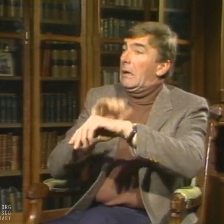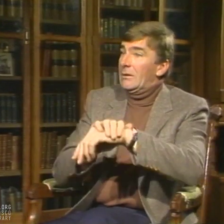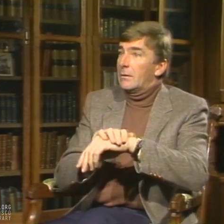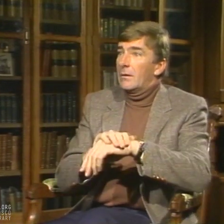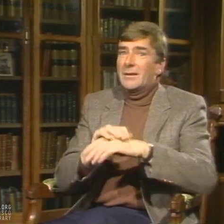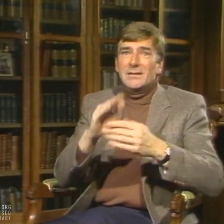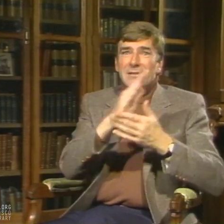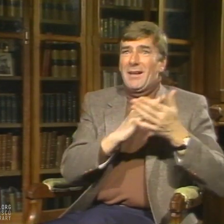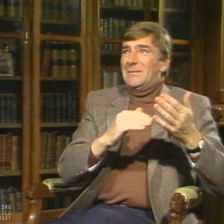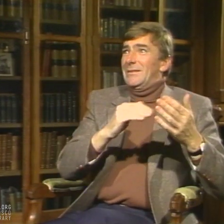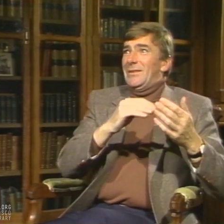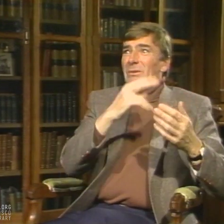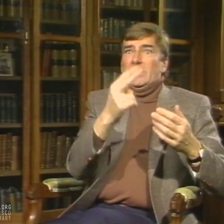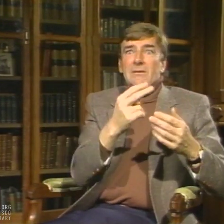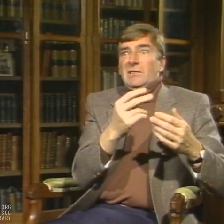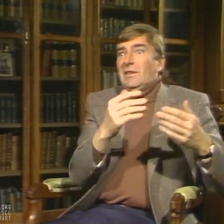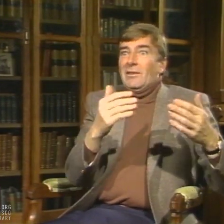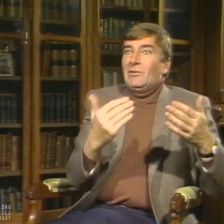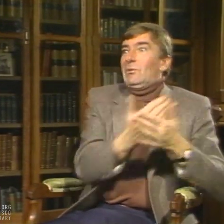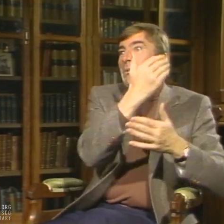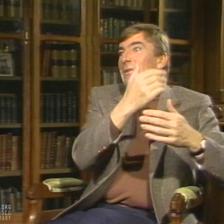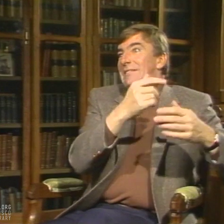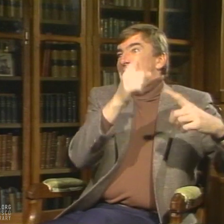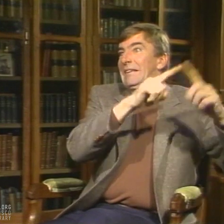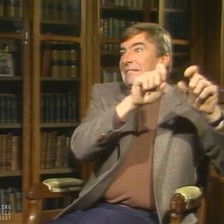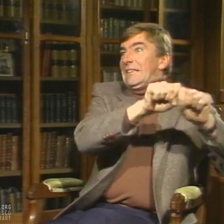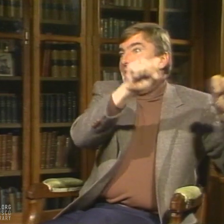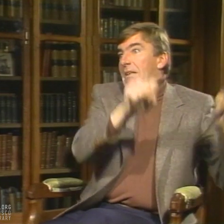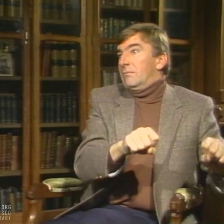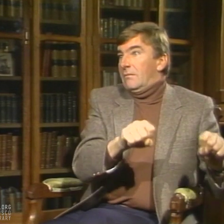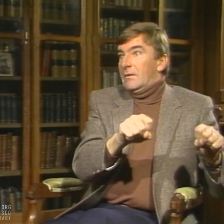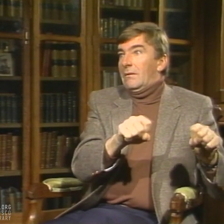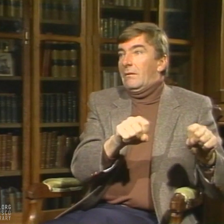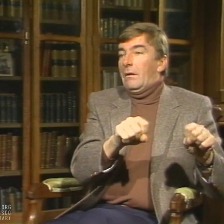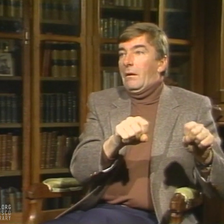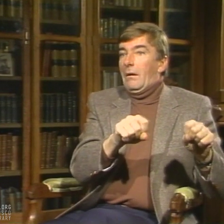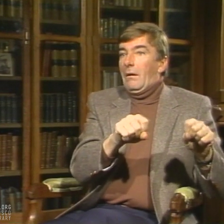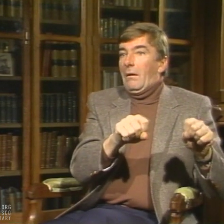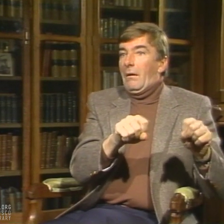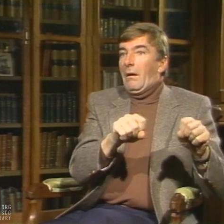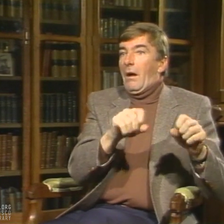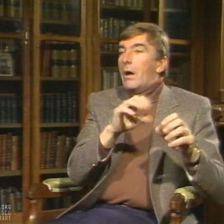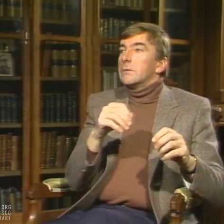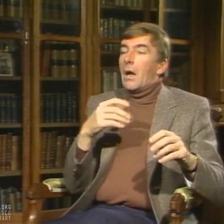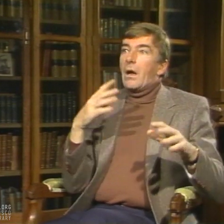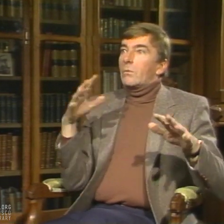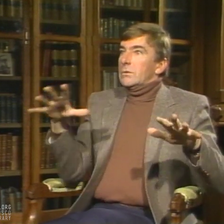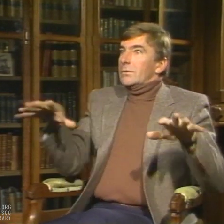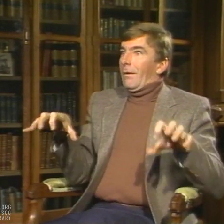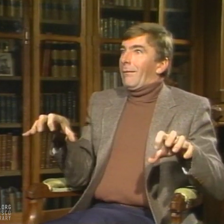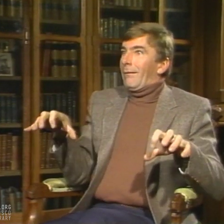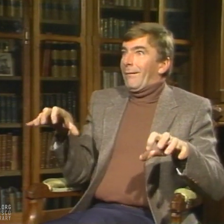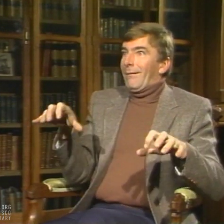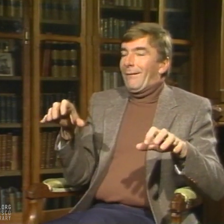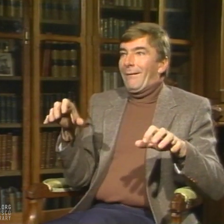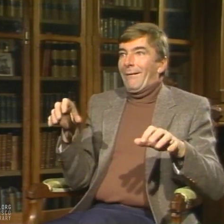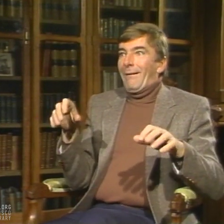ASL, others signed in exact English, and still others were following whatever the latest trend happened to be. I was